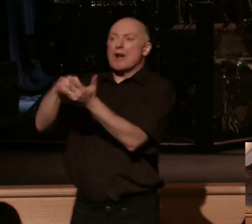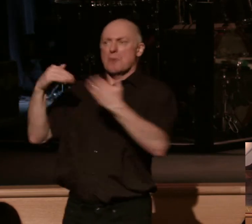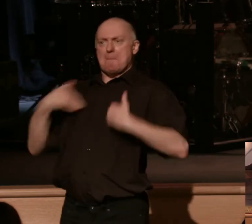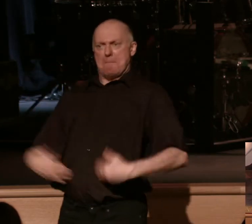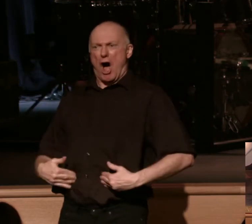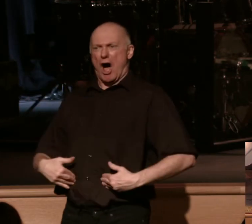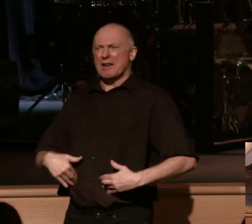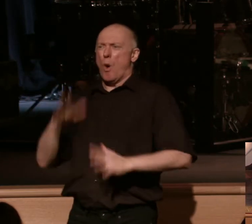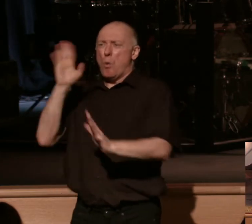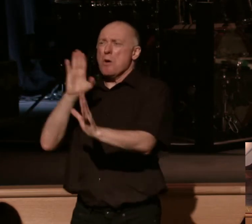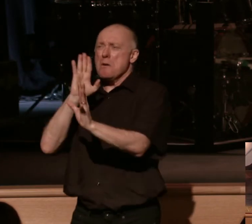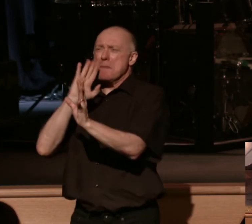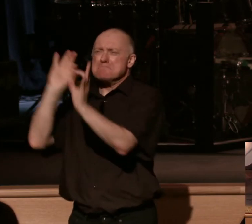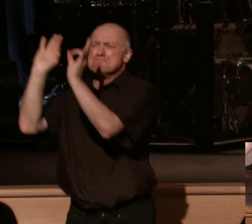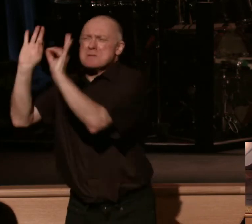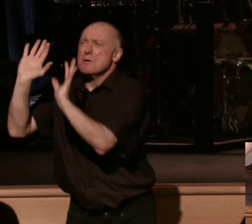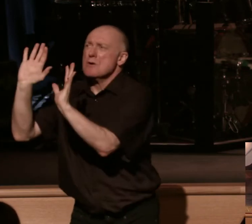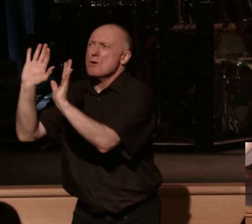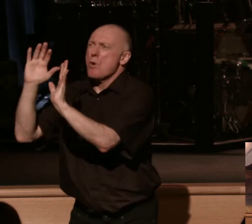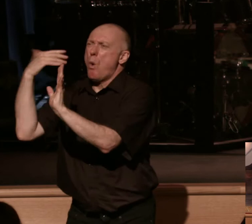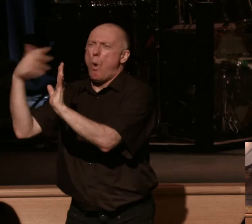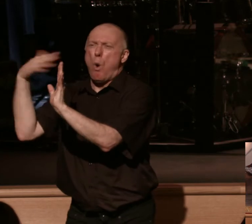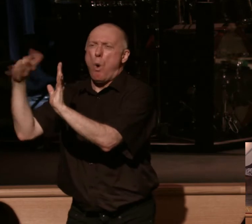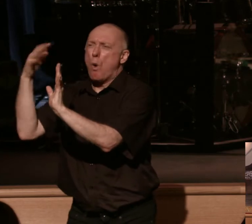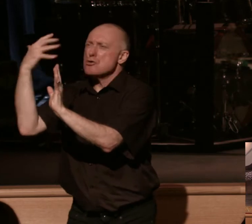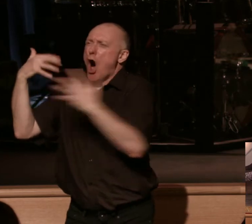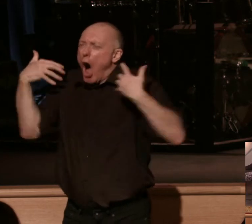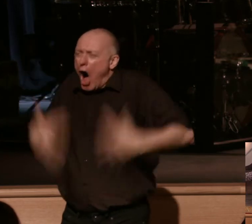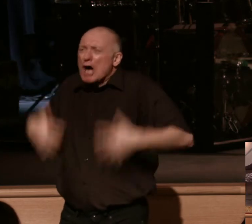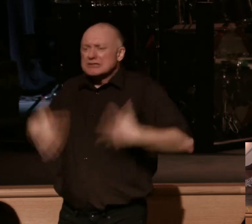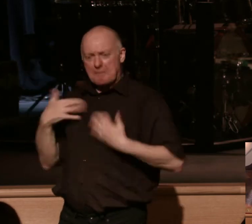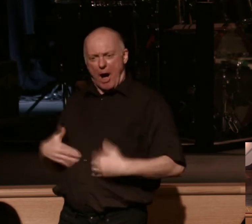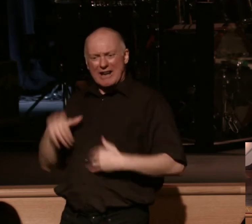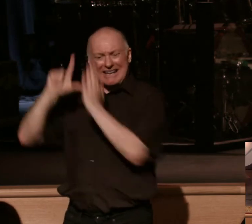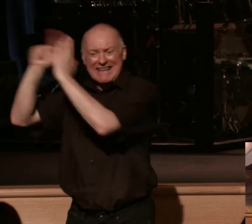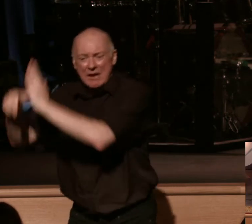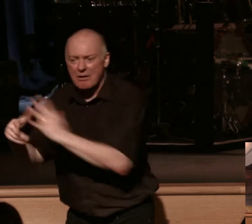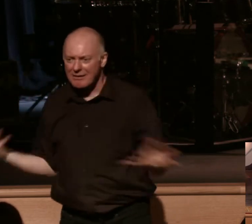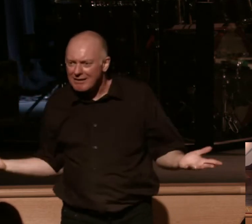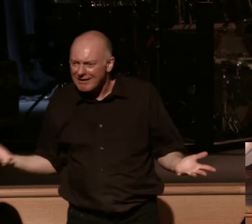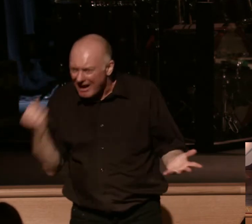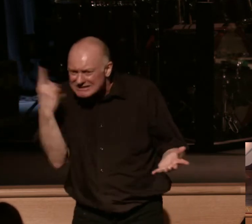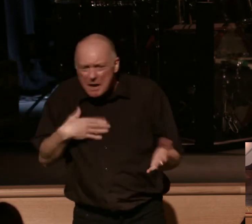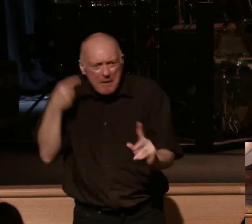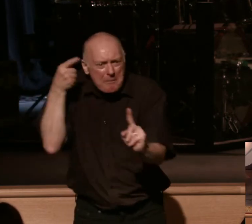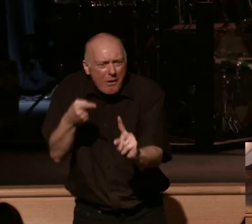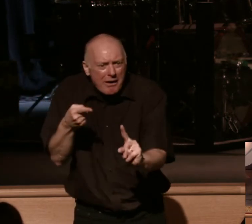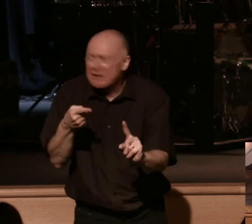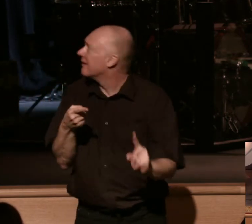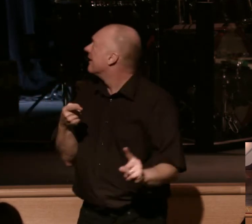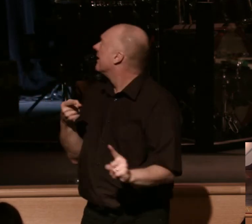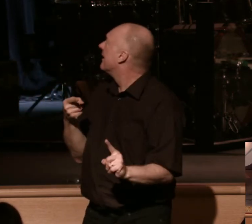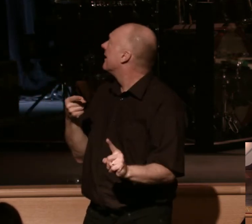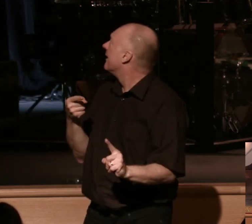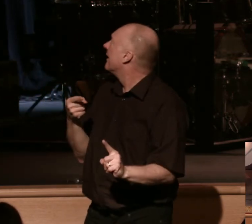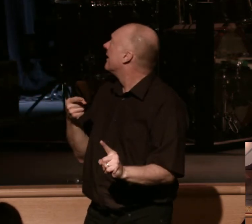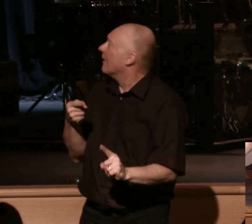it's going to be mind-blowingly awesome, right? So the point is, then why, go back, go back, back, why would we live for, for